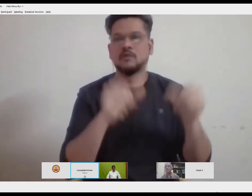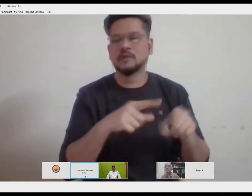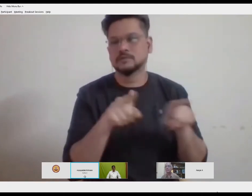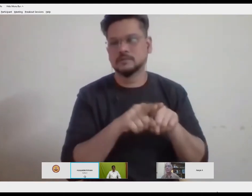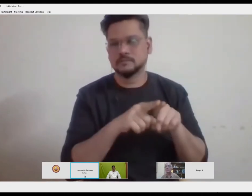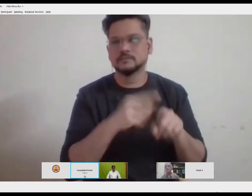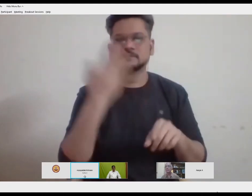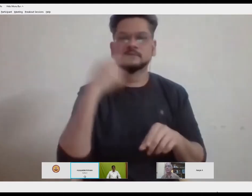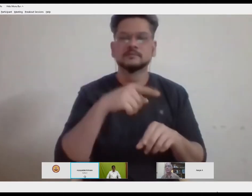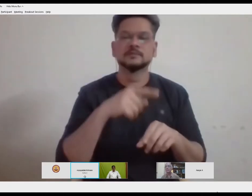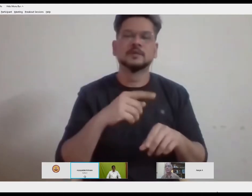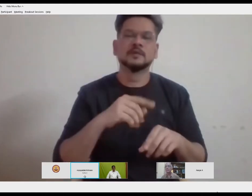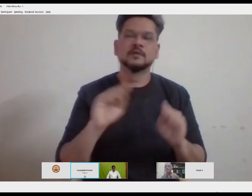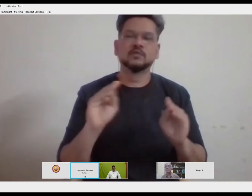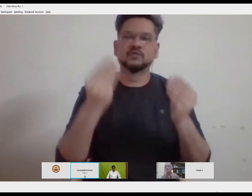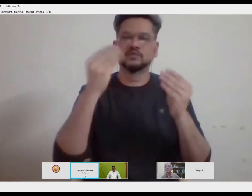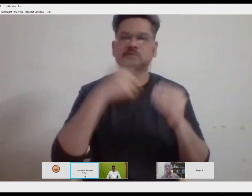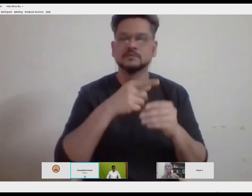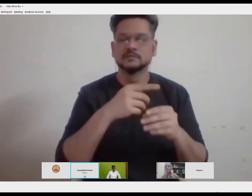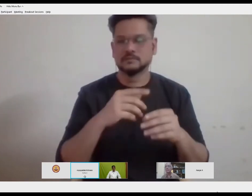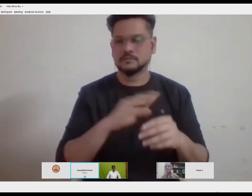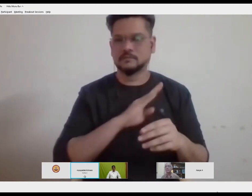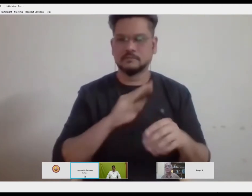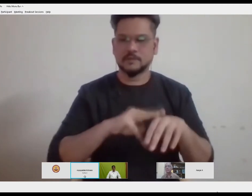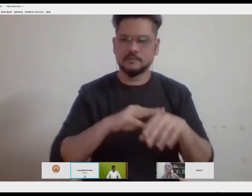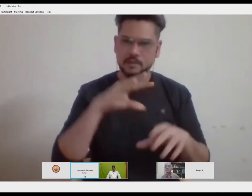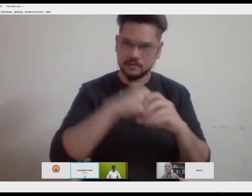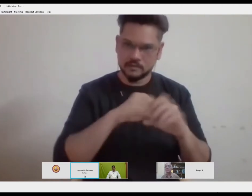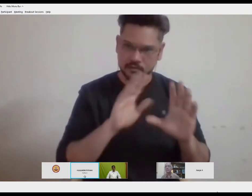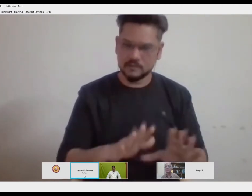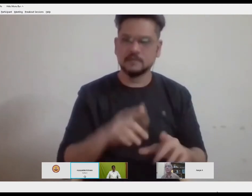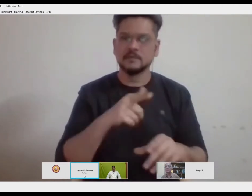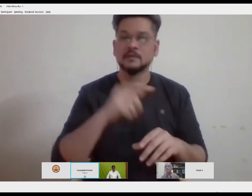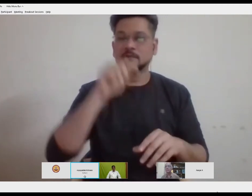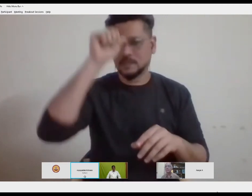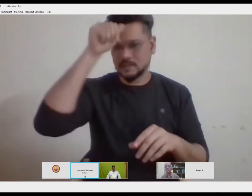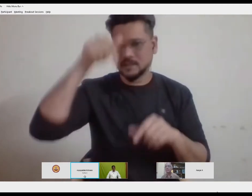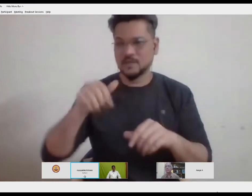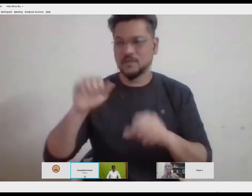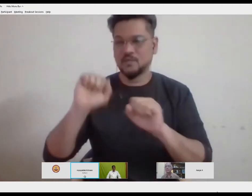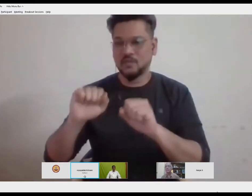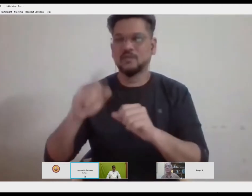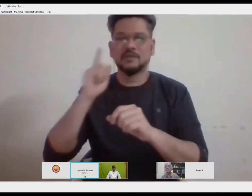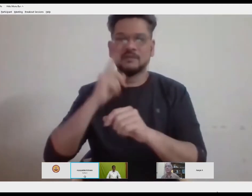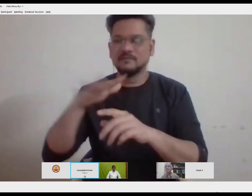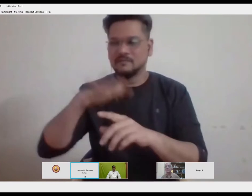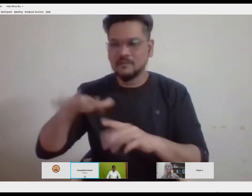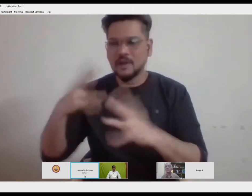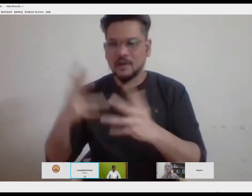India's views and has maintained diplomatic relationships with his counterparts around the world he's also